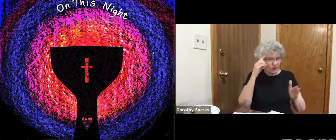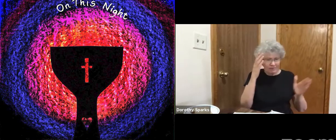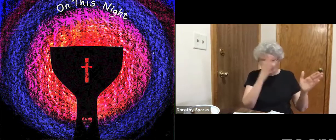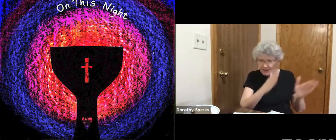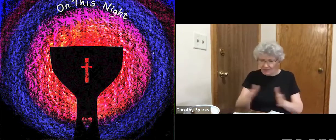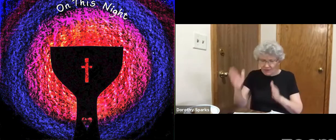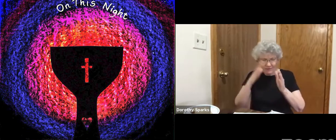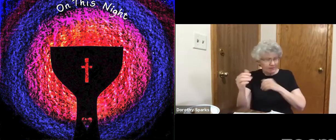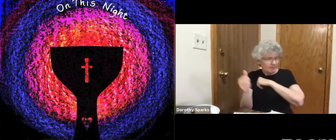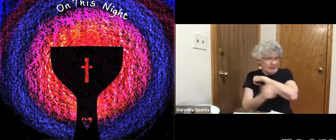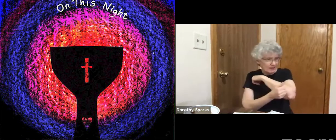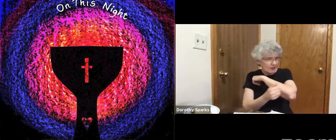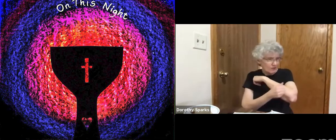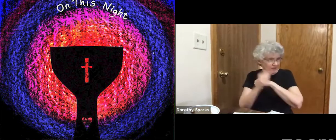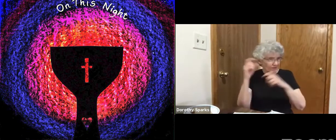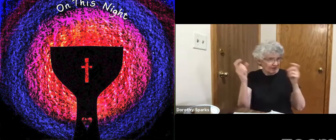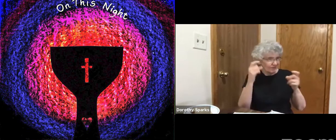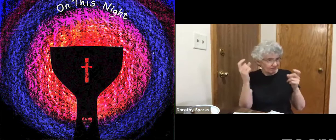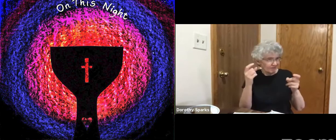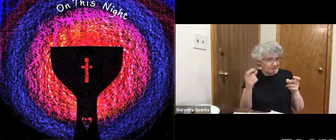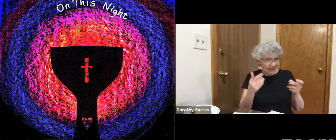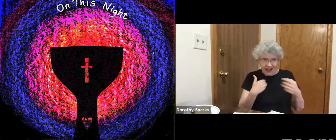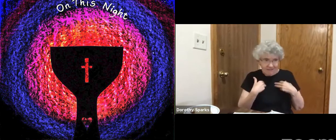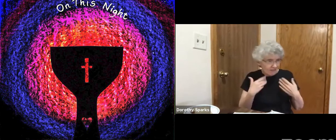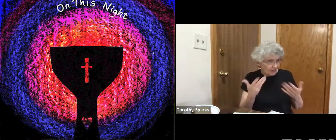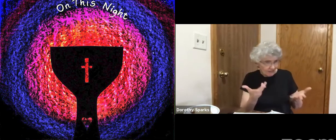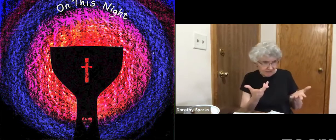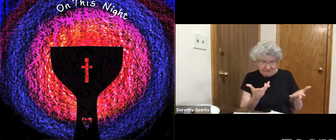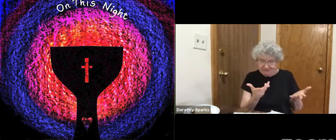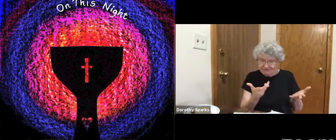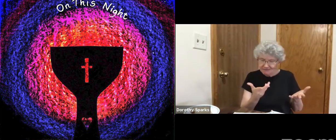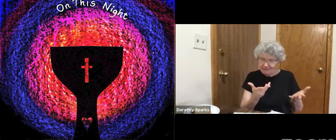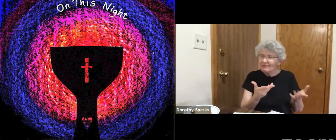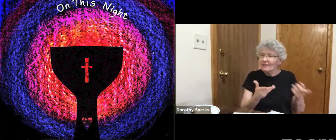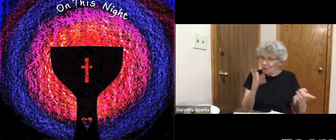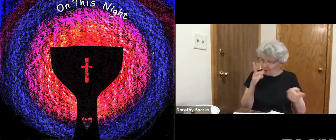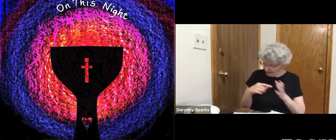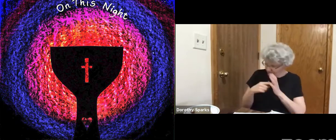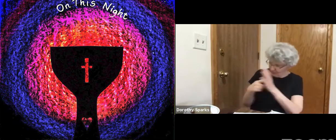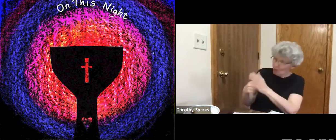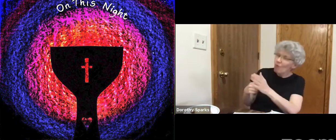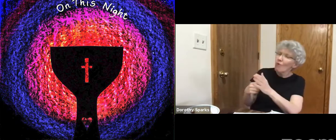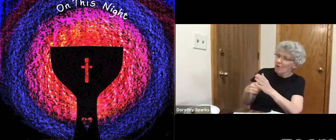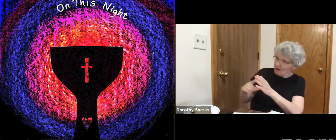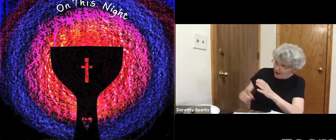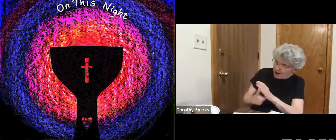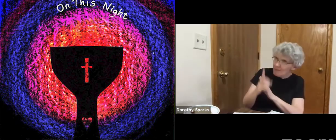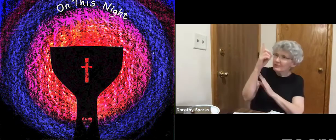Our teacher wants to know if you have a room where he can eat the Passover meal with his disciples.